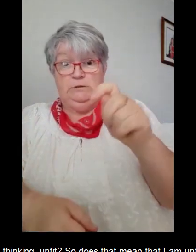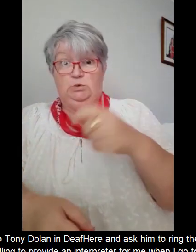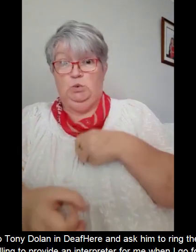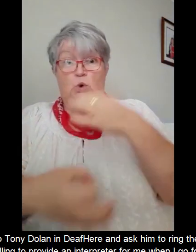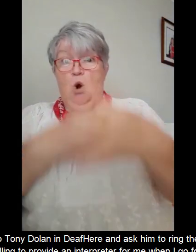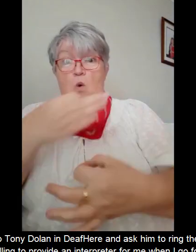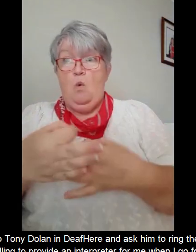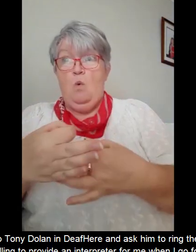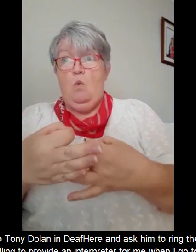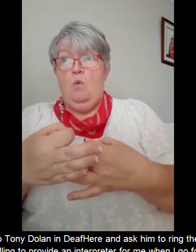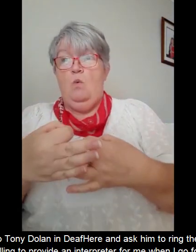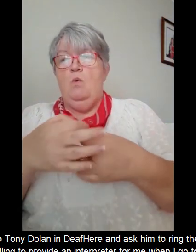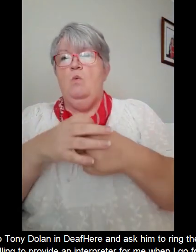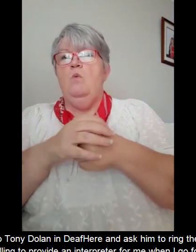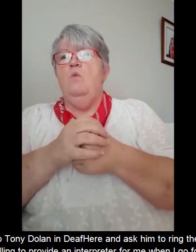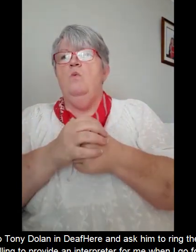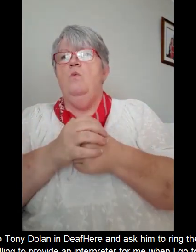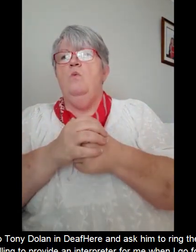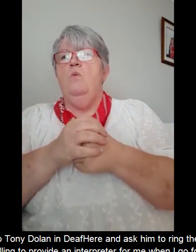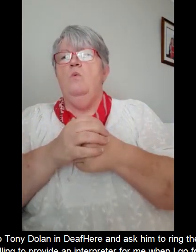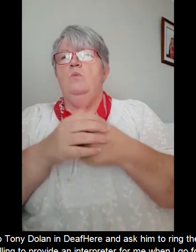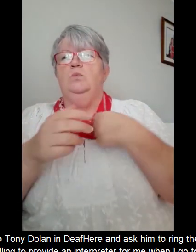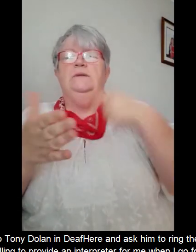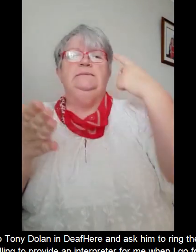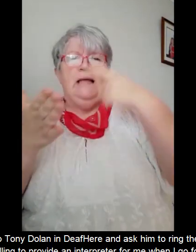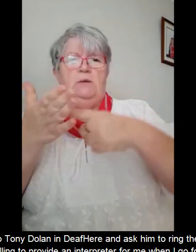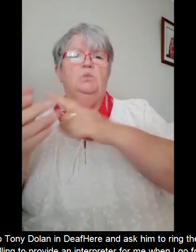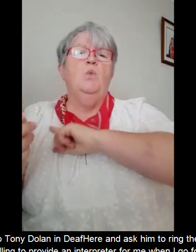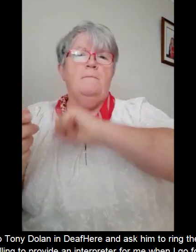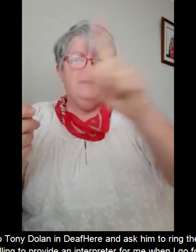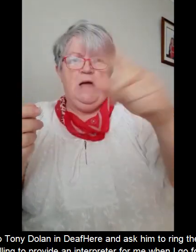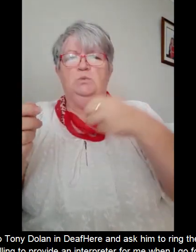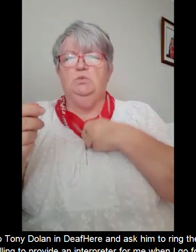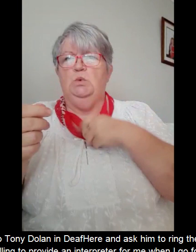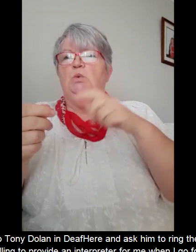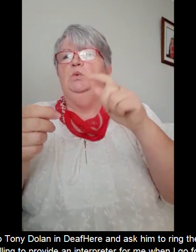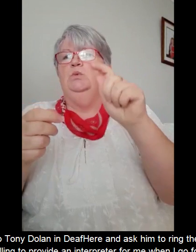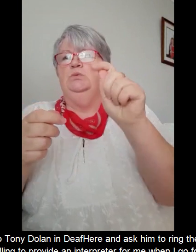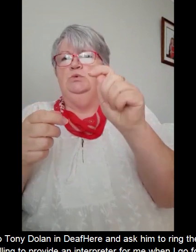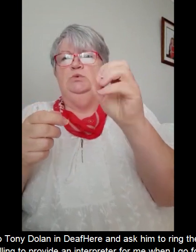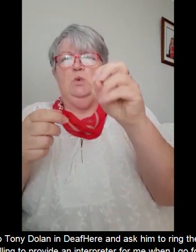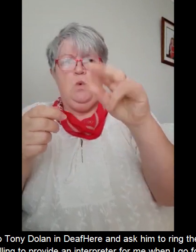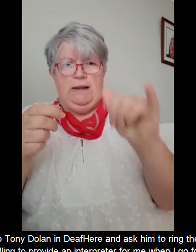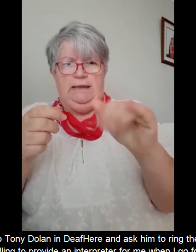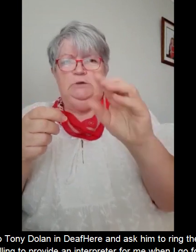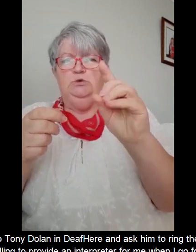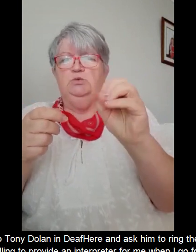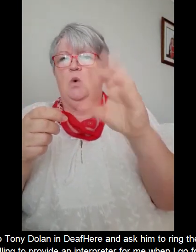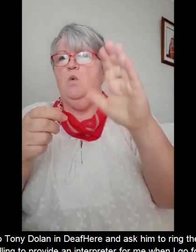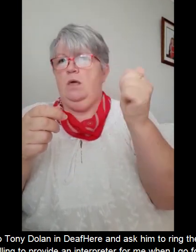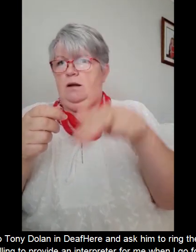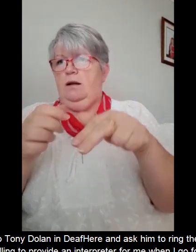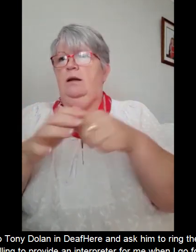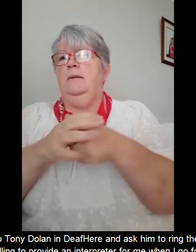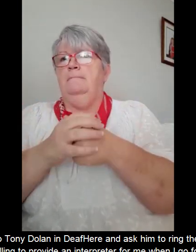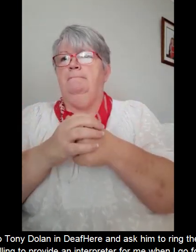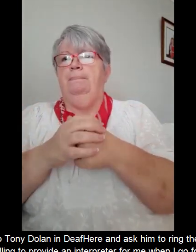So I decided to go back to Tony Dolan in Deafhear and ask him to ring the courthouse for me